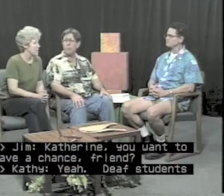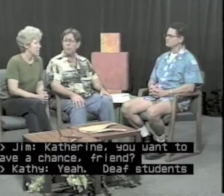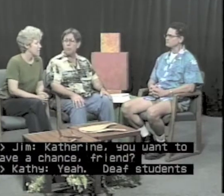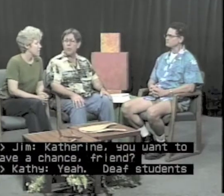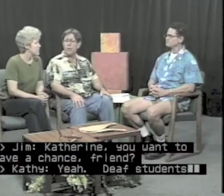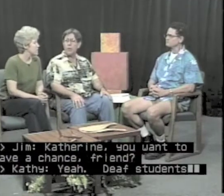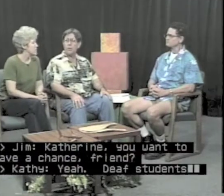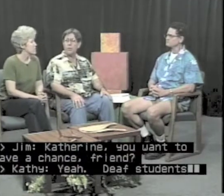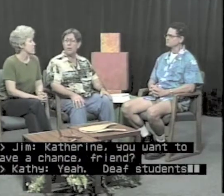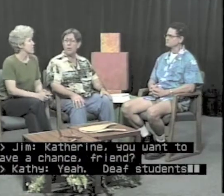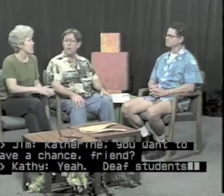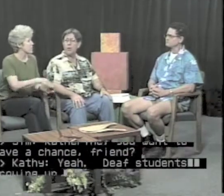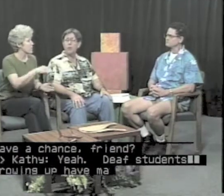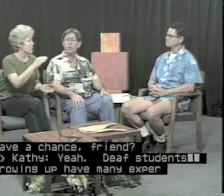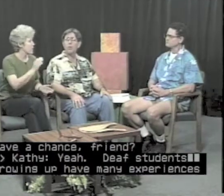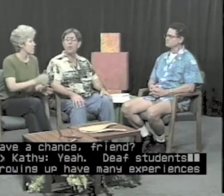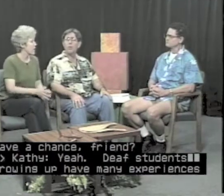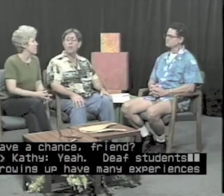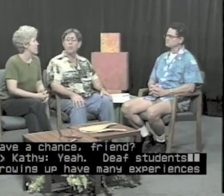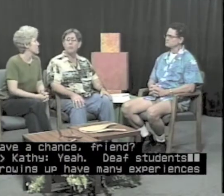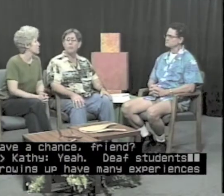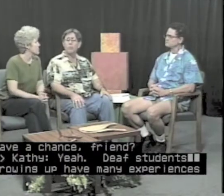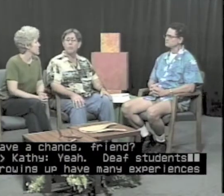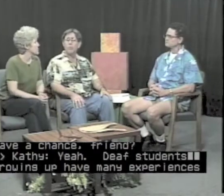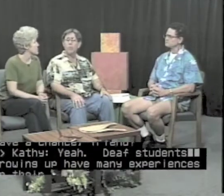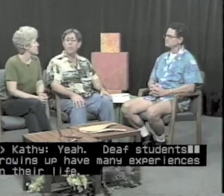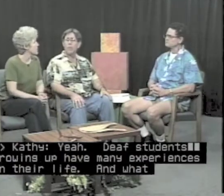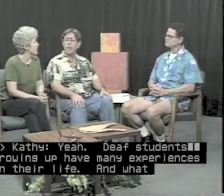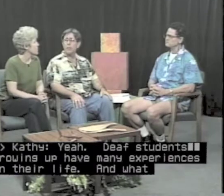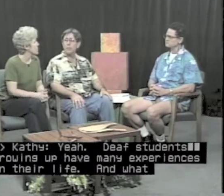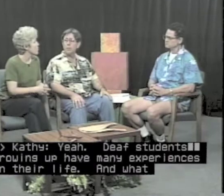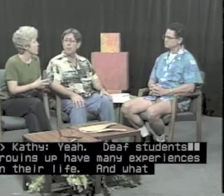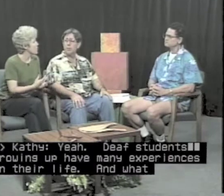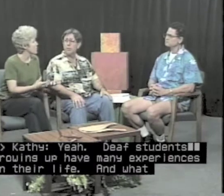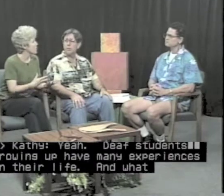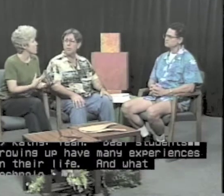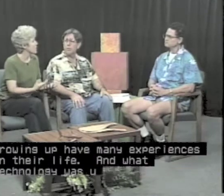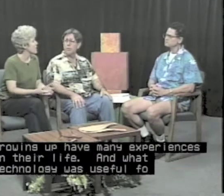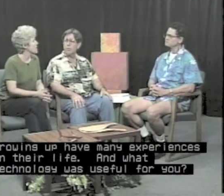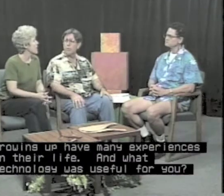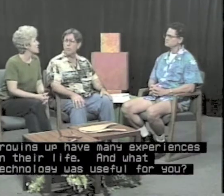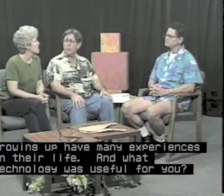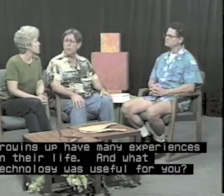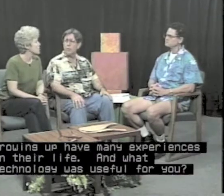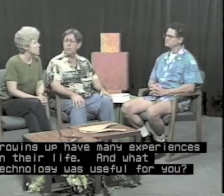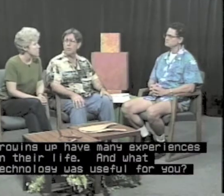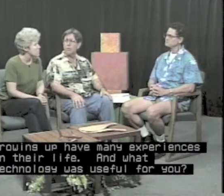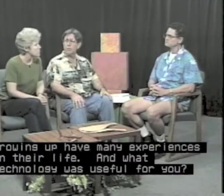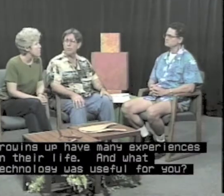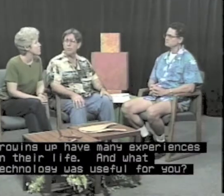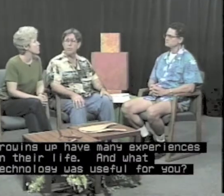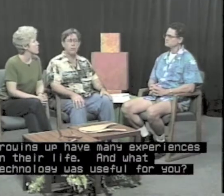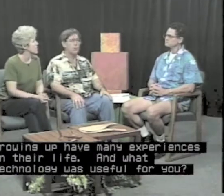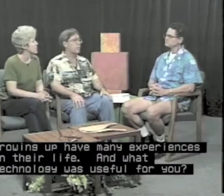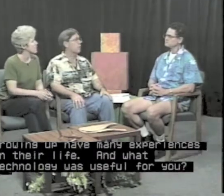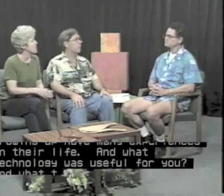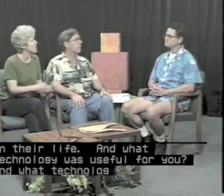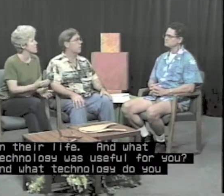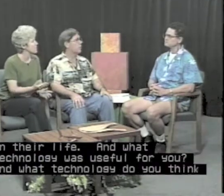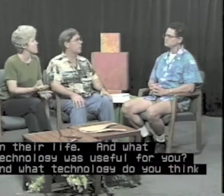Deaf students growing up have many experiences in their life. And what technology was useful for you, and what technology do you